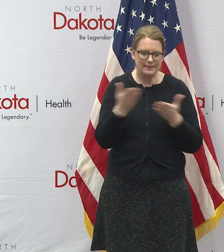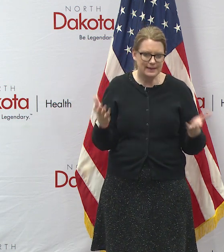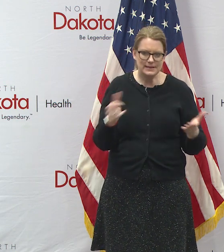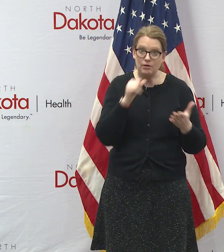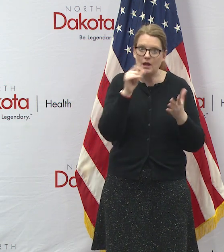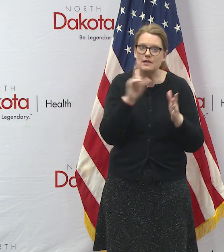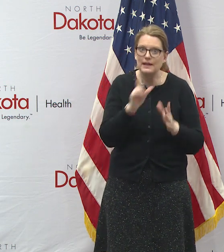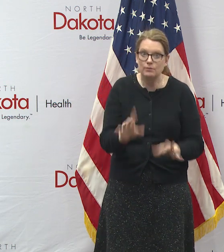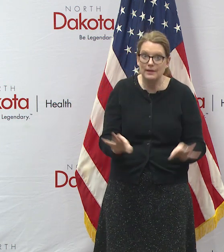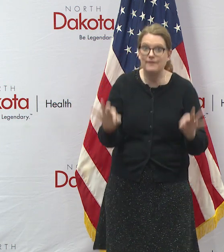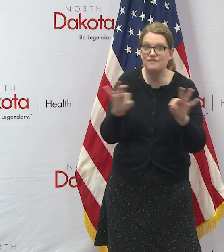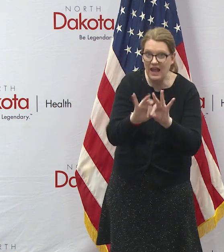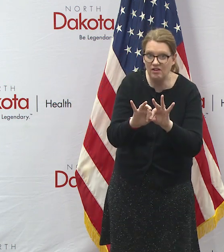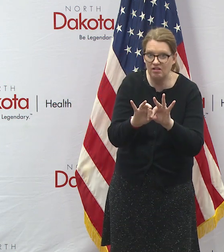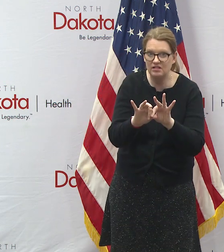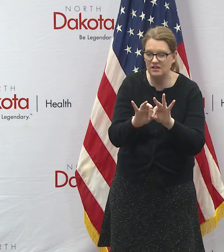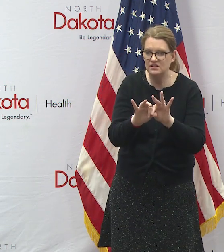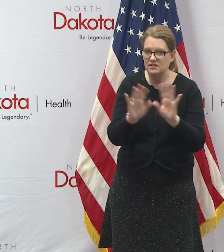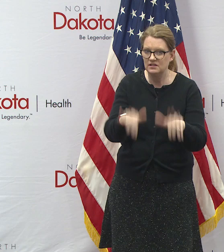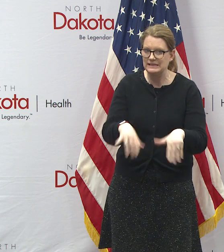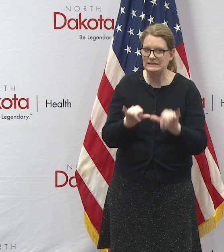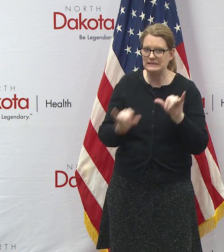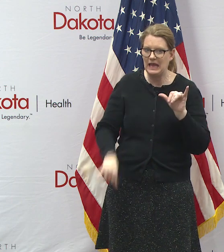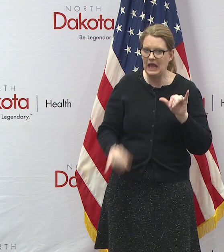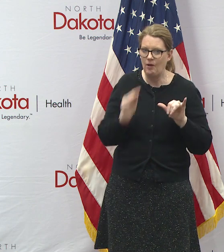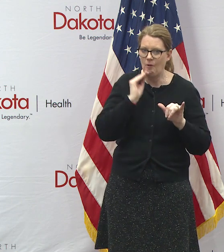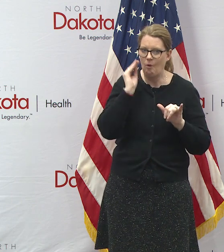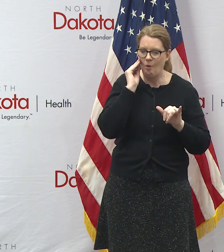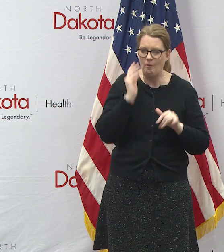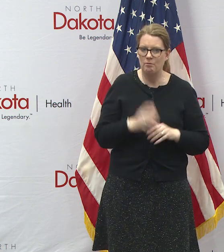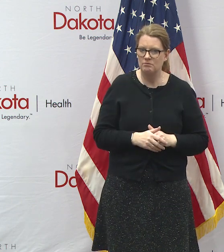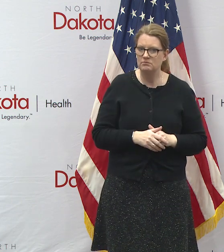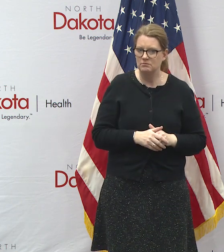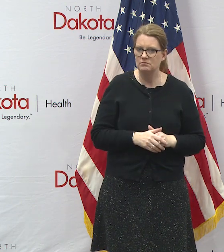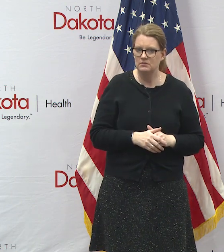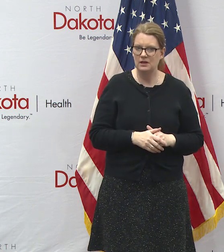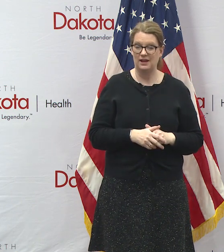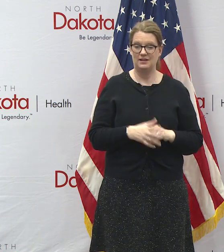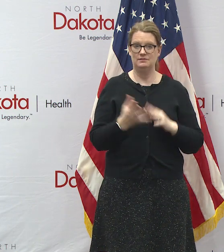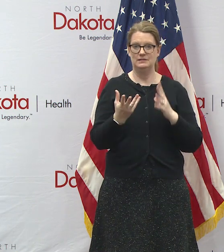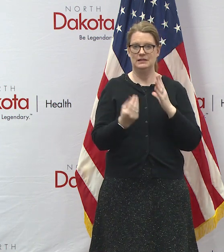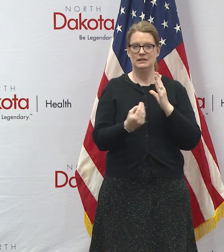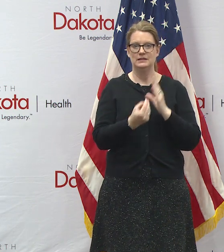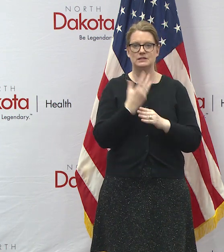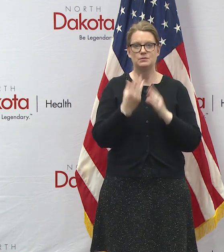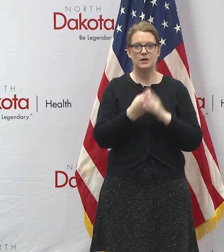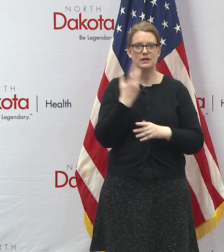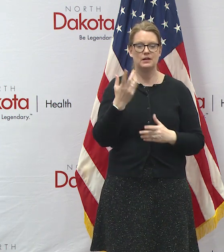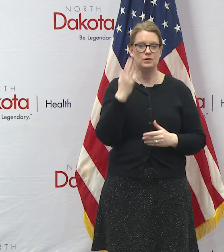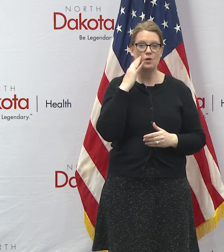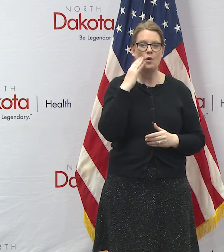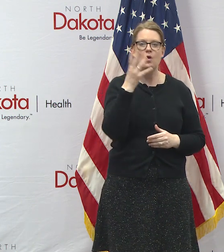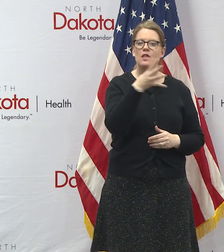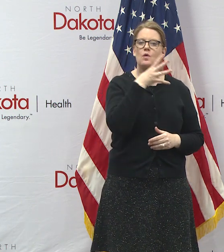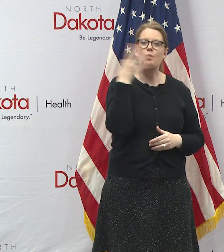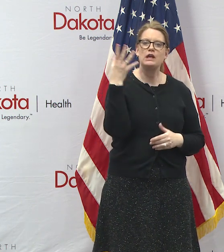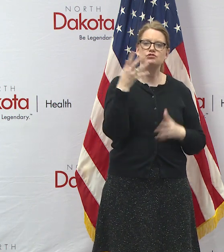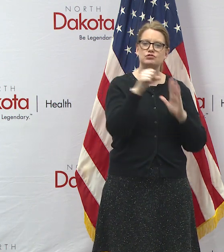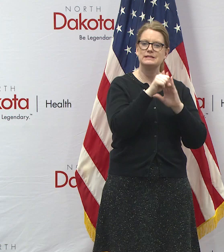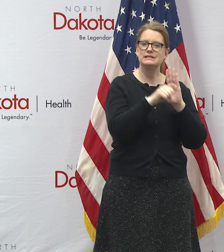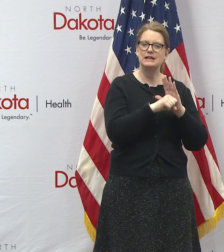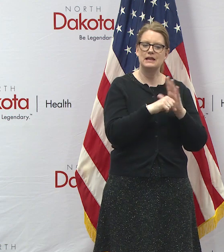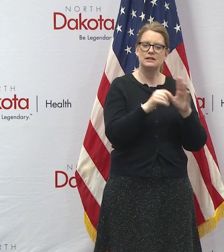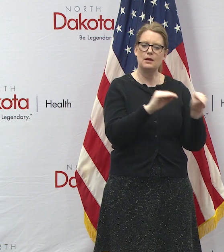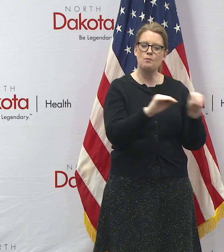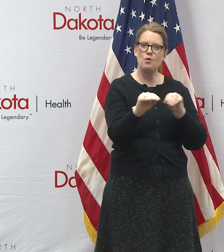remains the same that we've given but we've had had some springtime is when the ranchers in our state are moving moving their